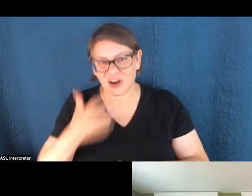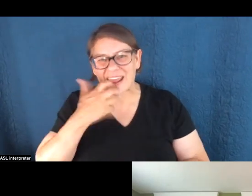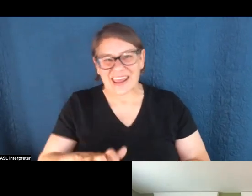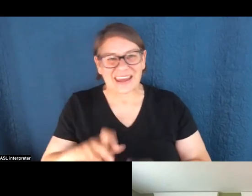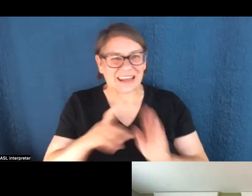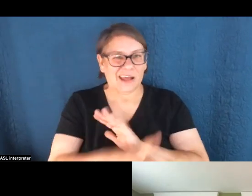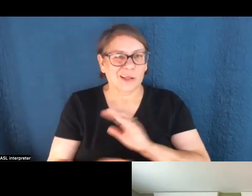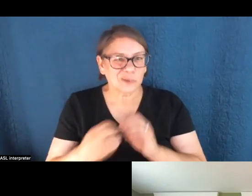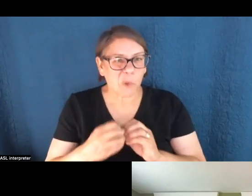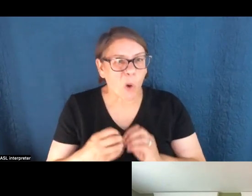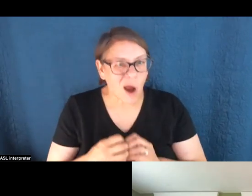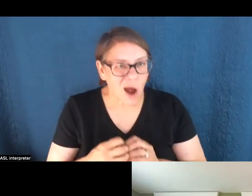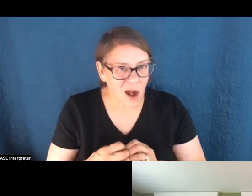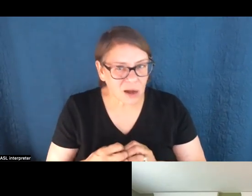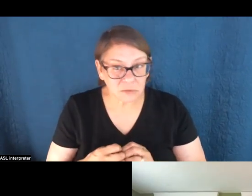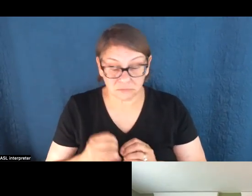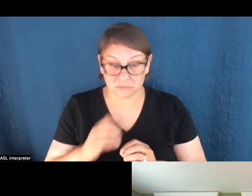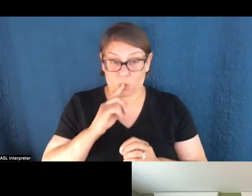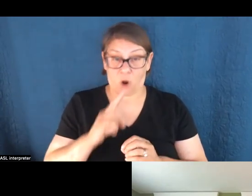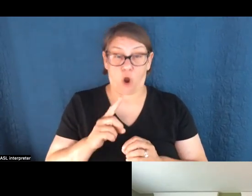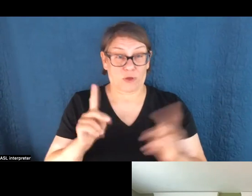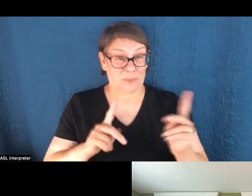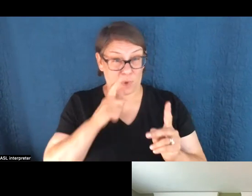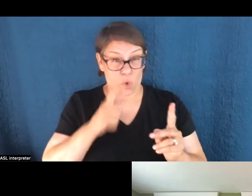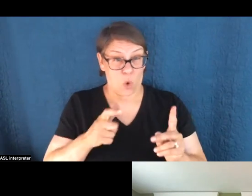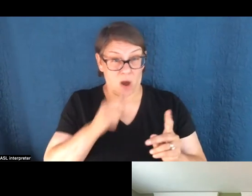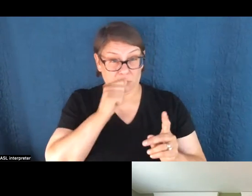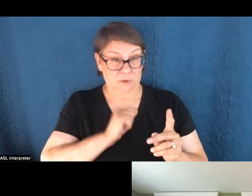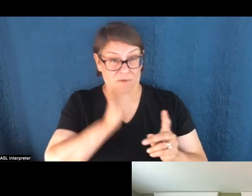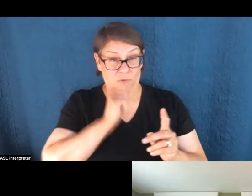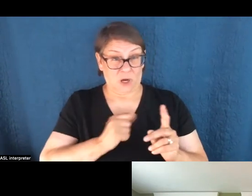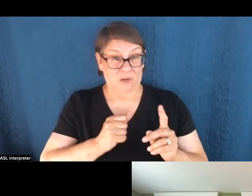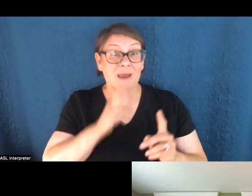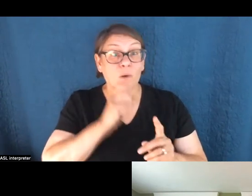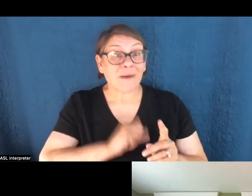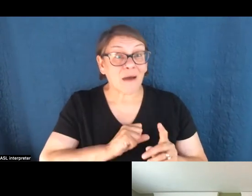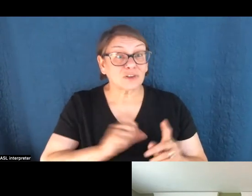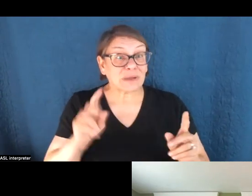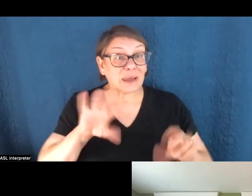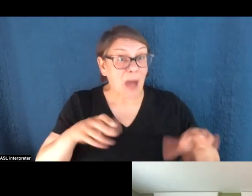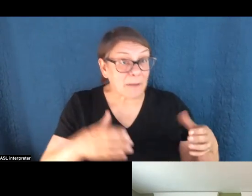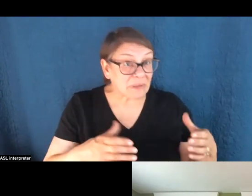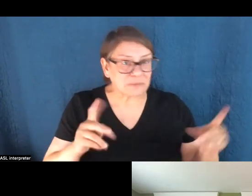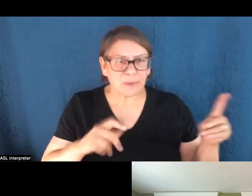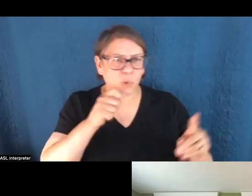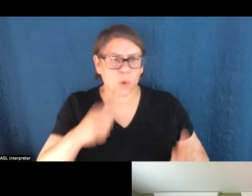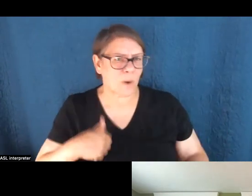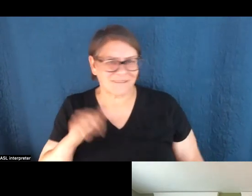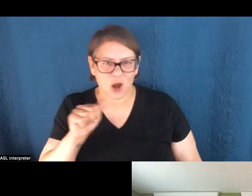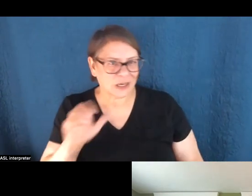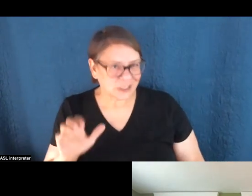you know, really look at, are there people who are suffering from heat in your community, elderly populations, outdoor workers, people who don't have air conditioning?